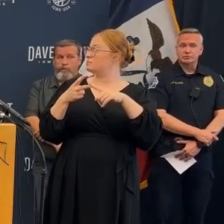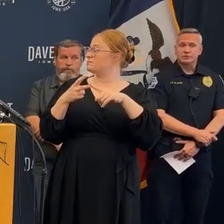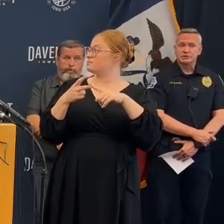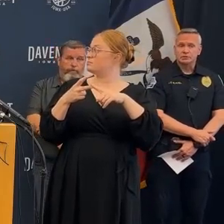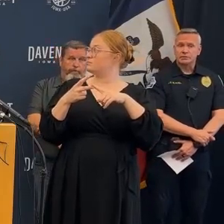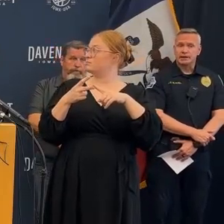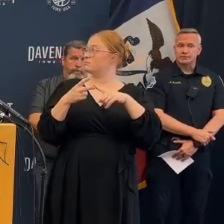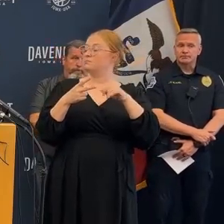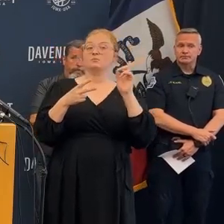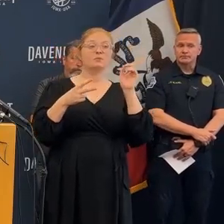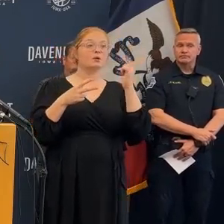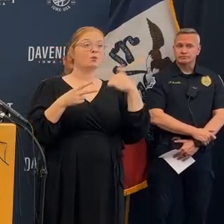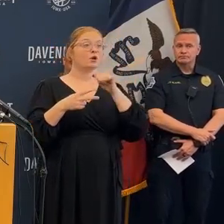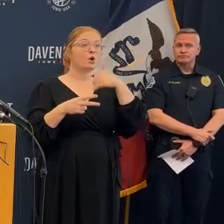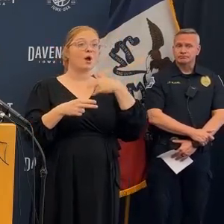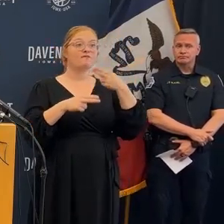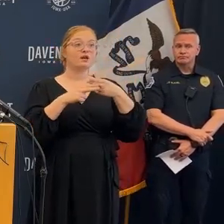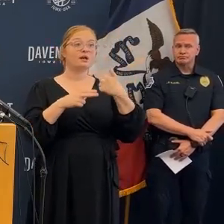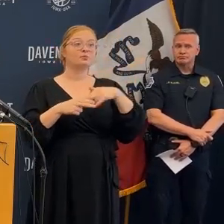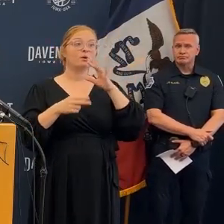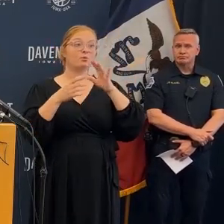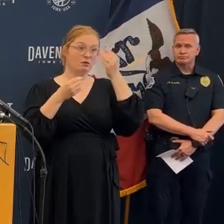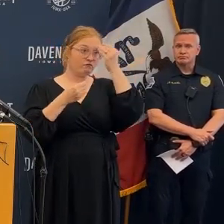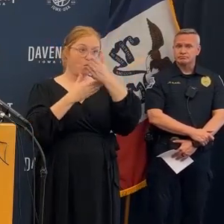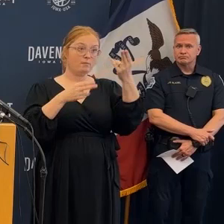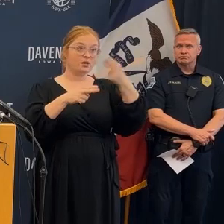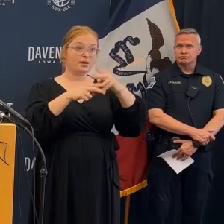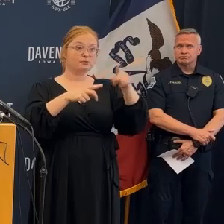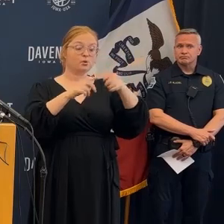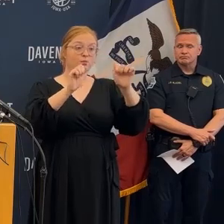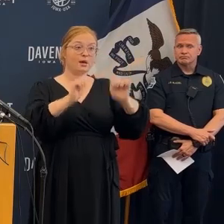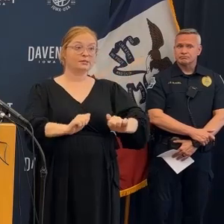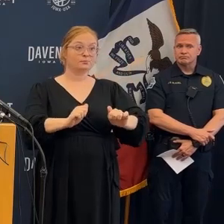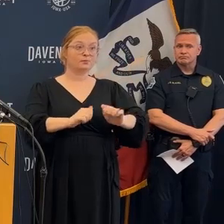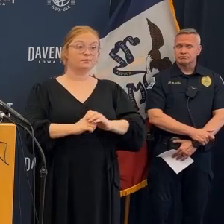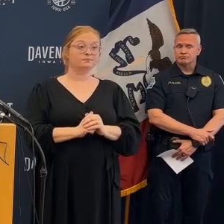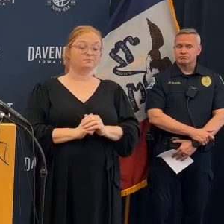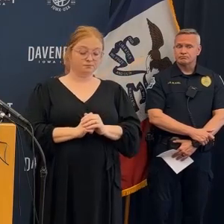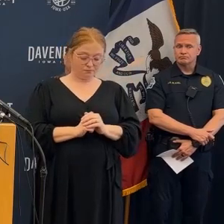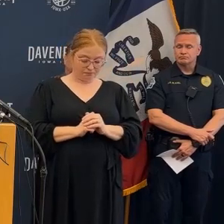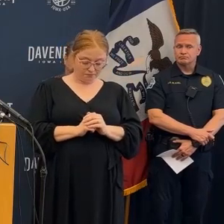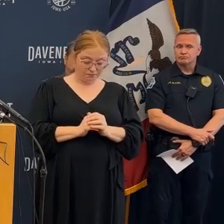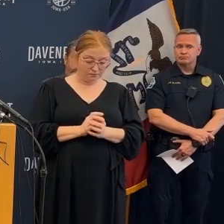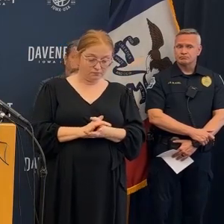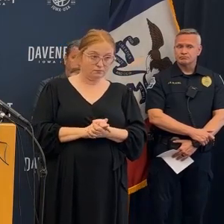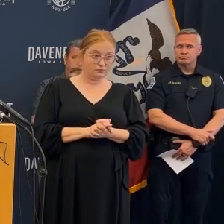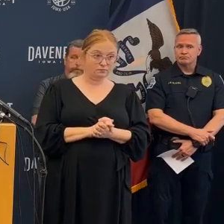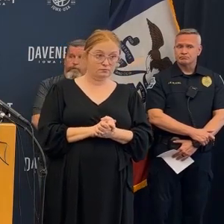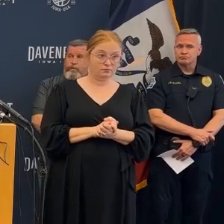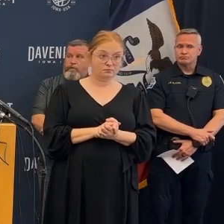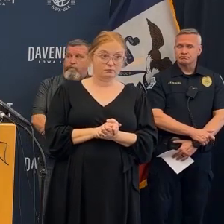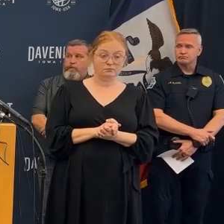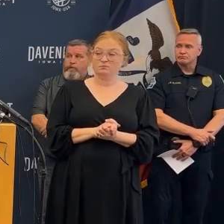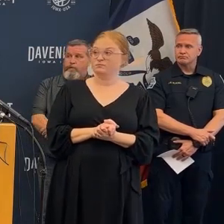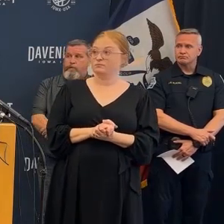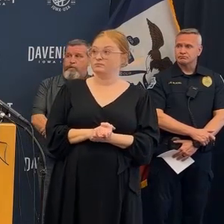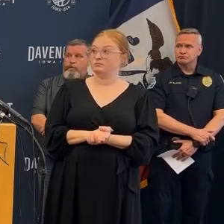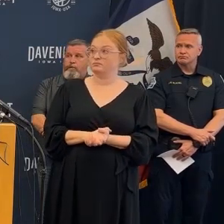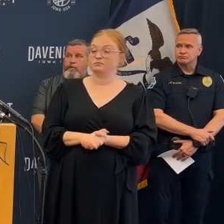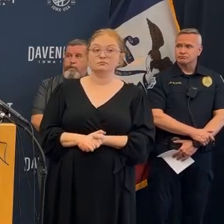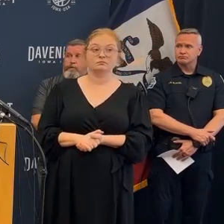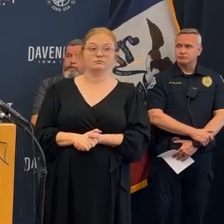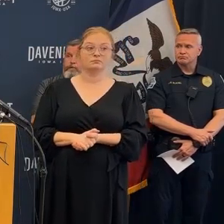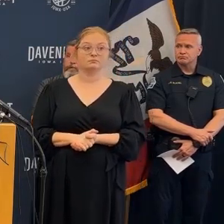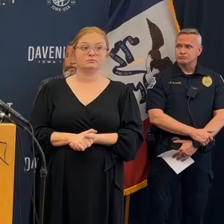so Jenna Maggie and then we're done two questions here the first one we know the name of one of the people unaccounted for that you believe is in the